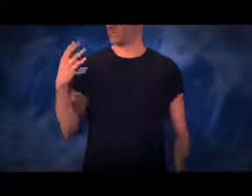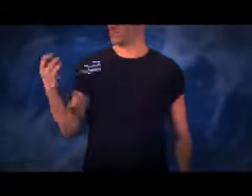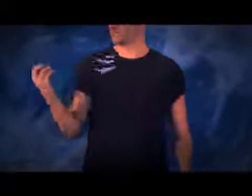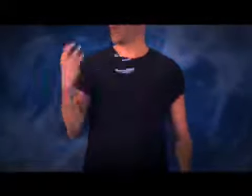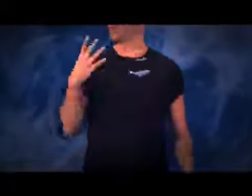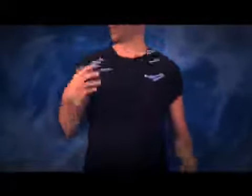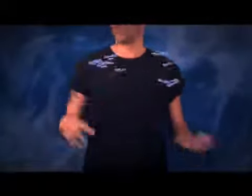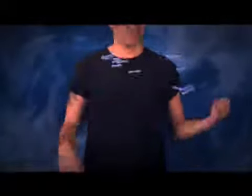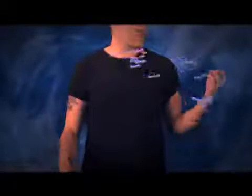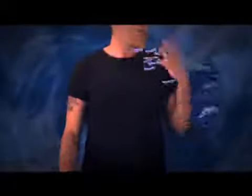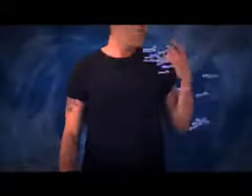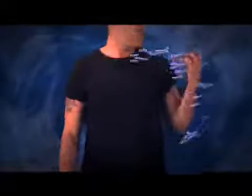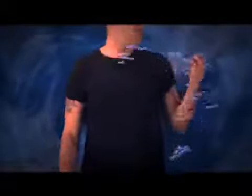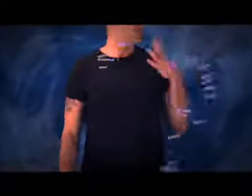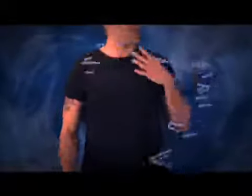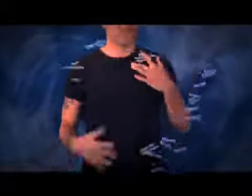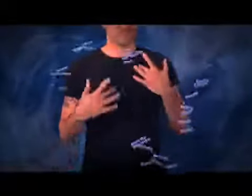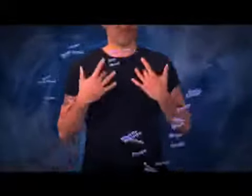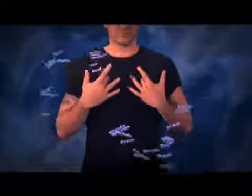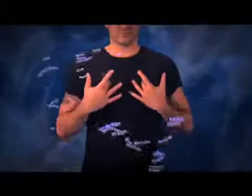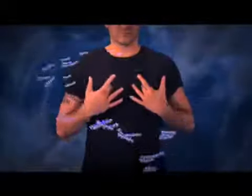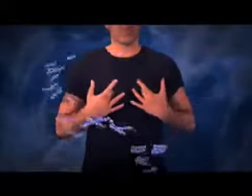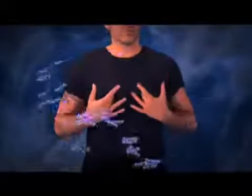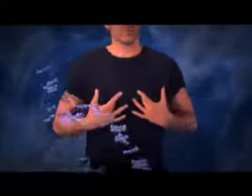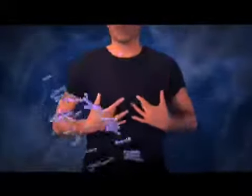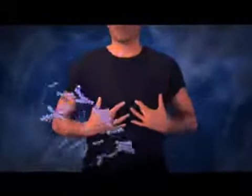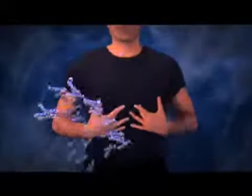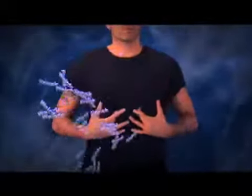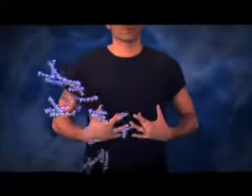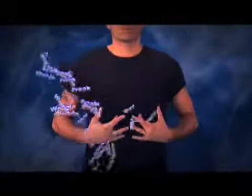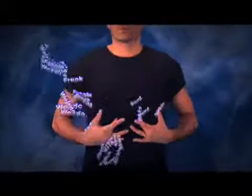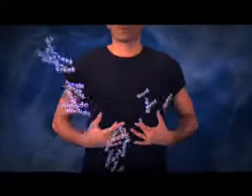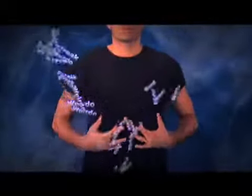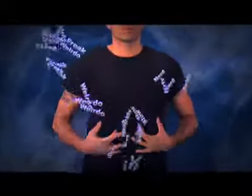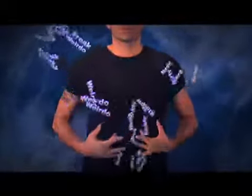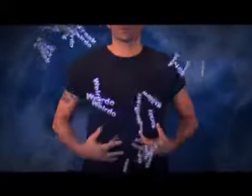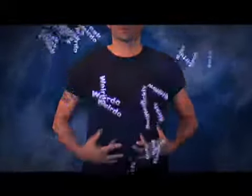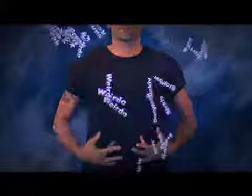words can't bring you down. Oh, no.